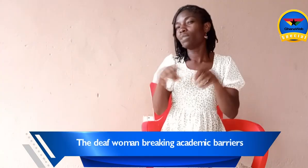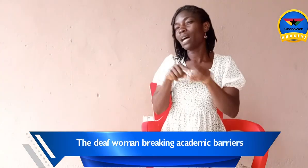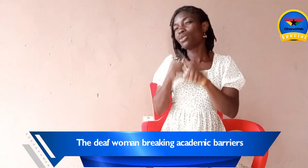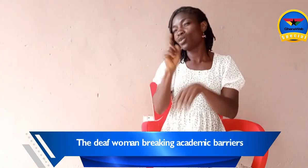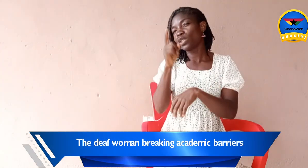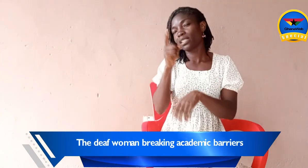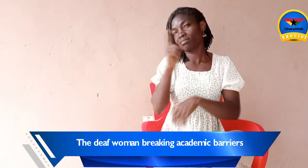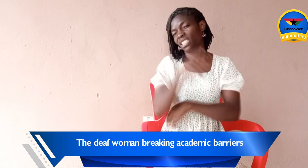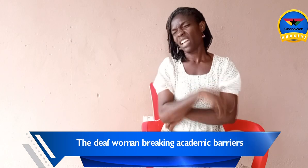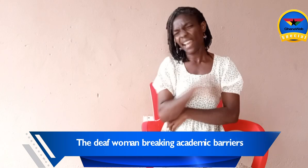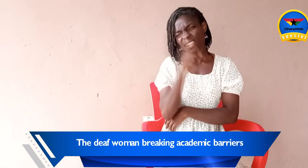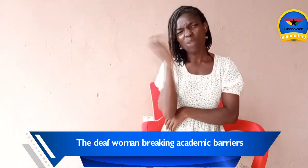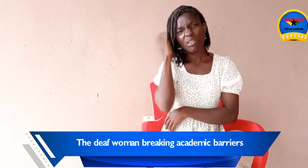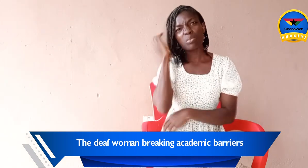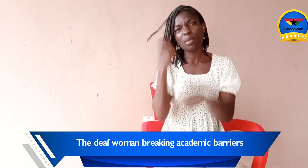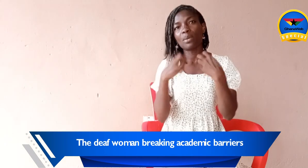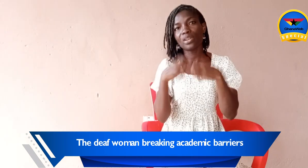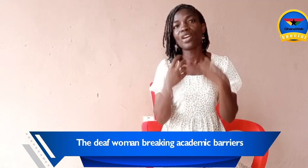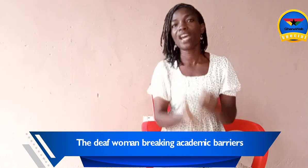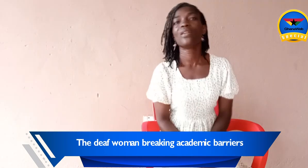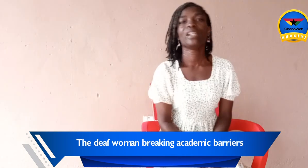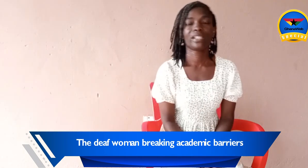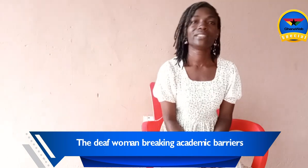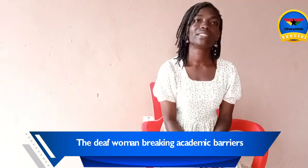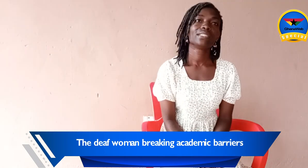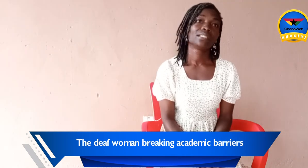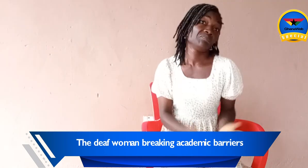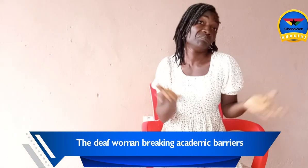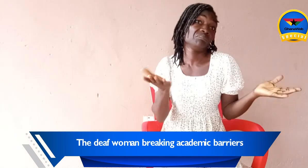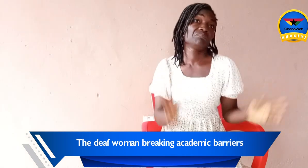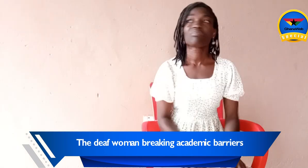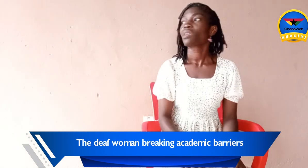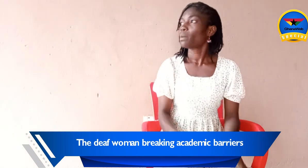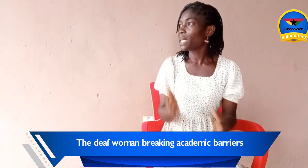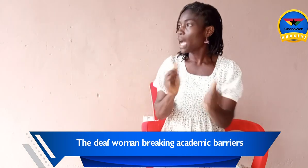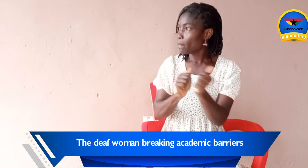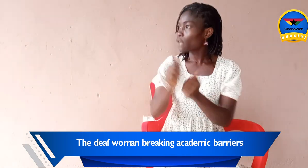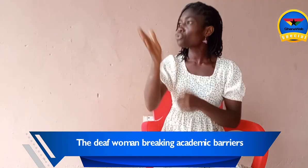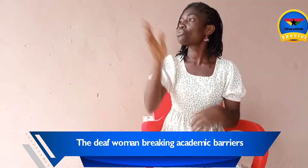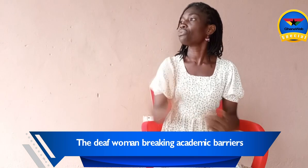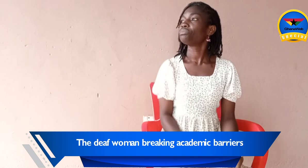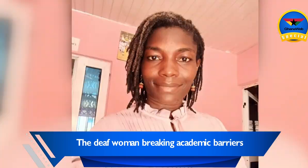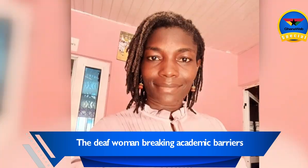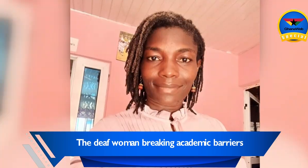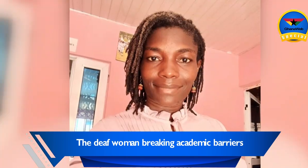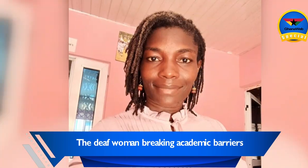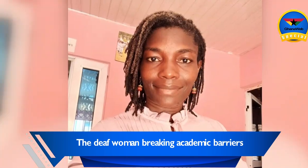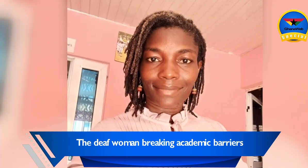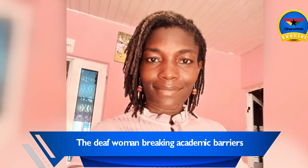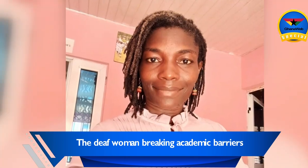But with all the